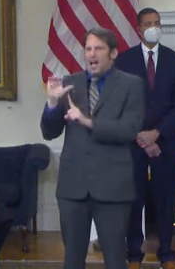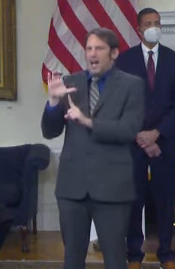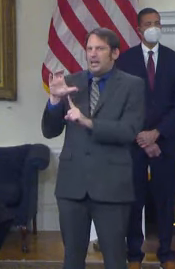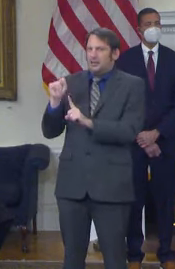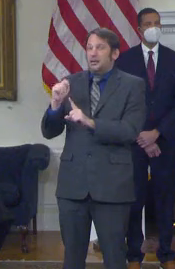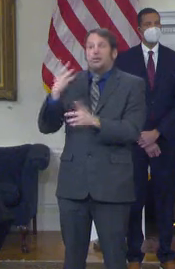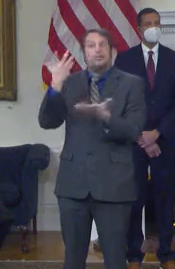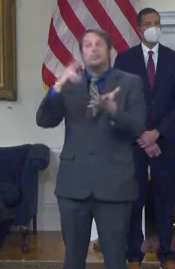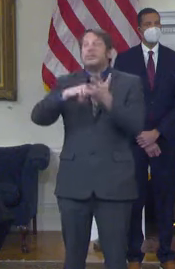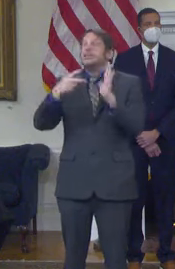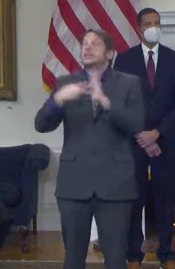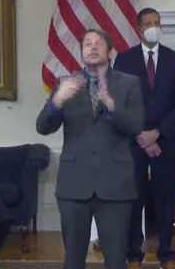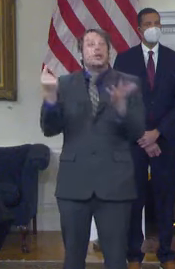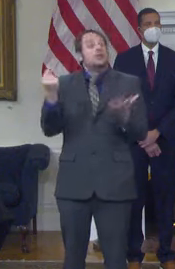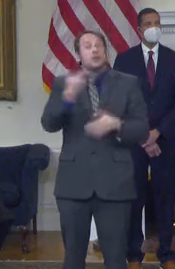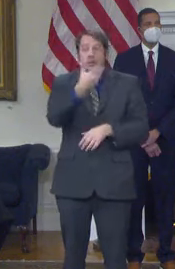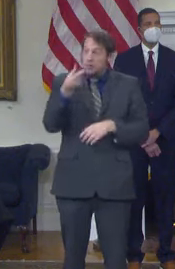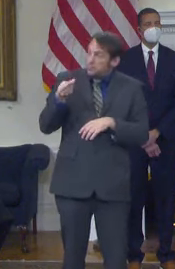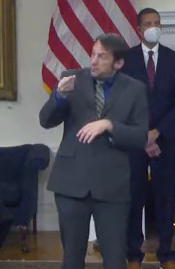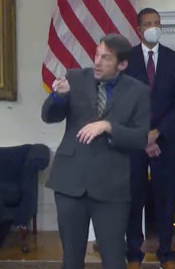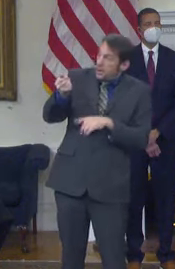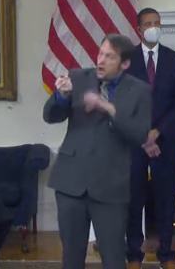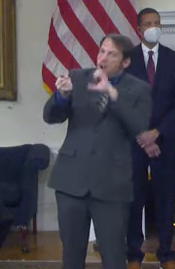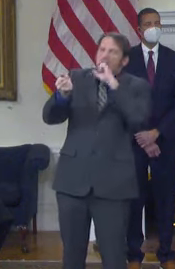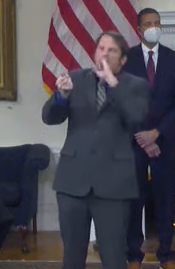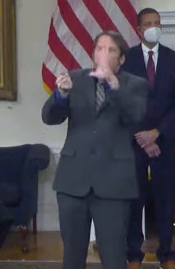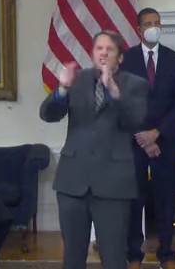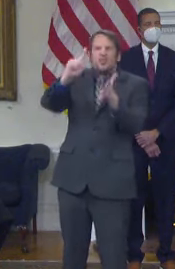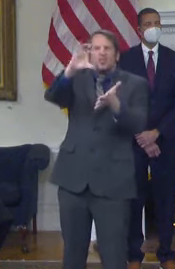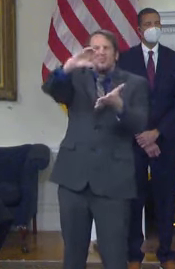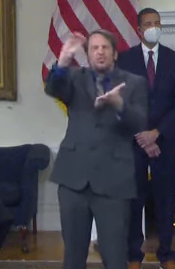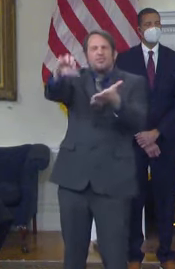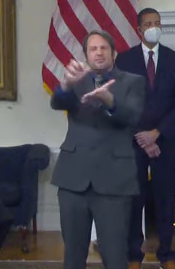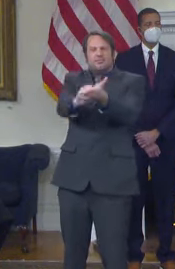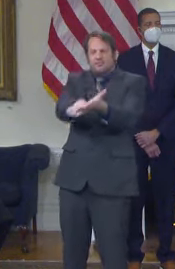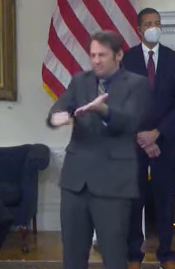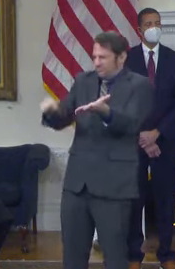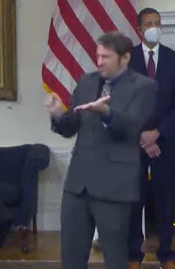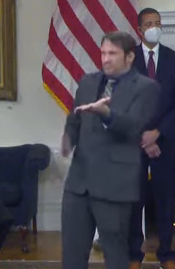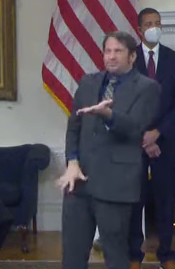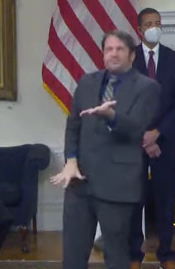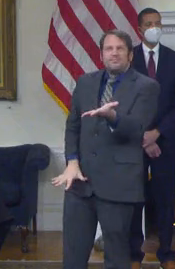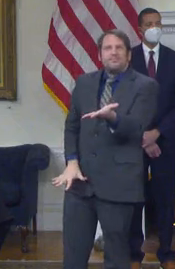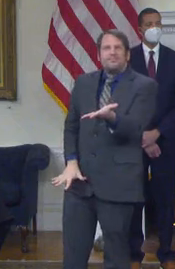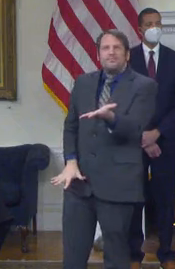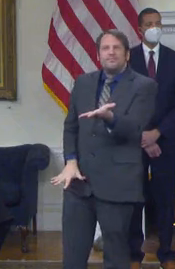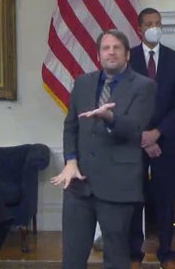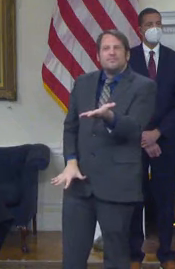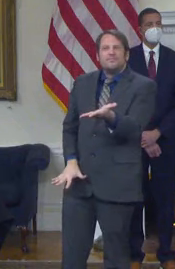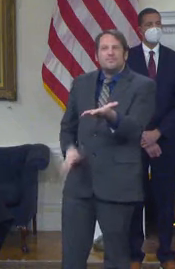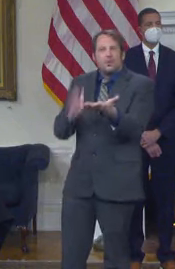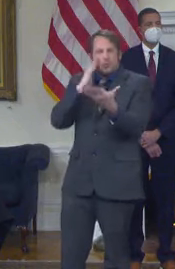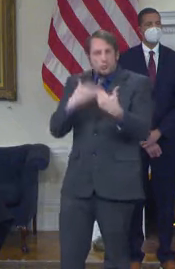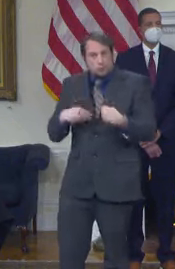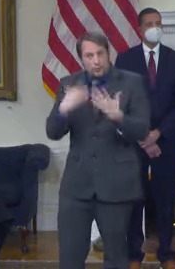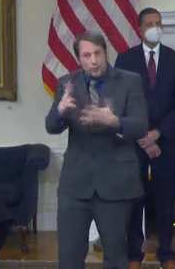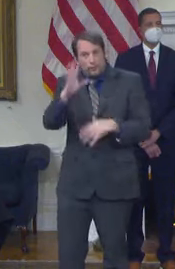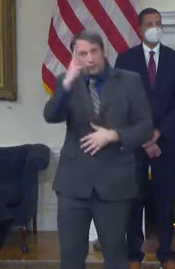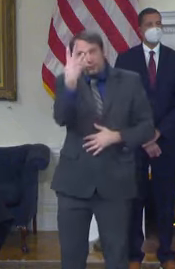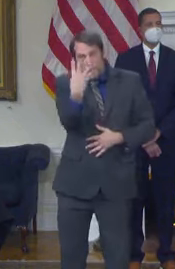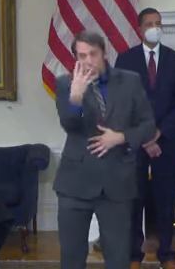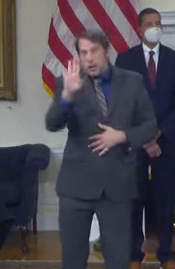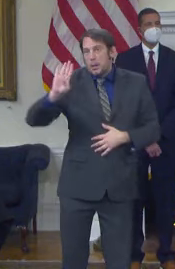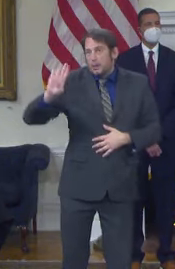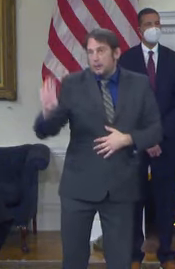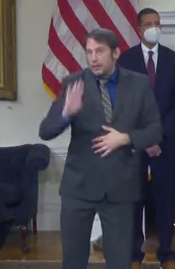state retirement taxes in Maryland, providing $4 billion in relief to Maryland's deserving